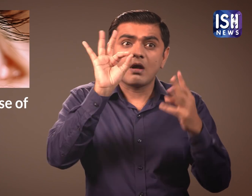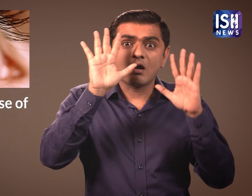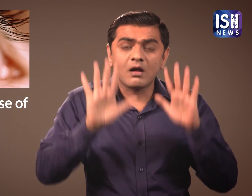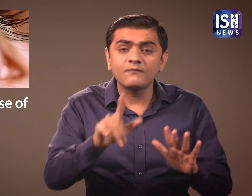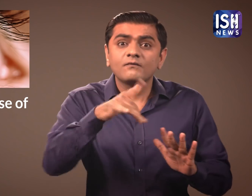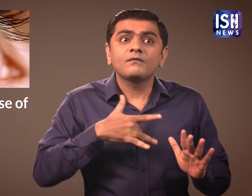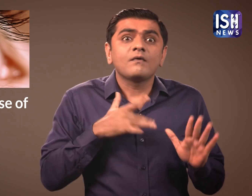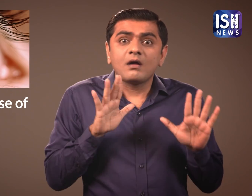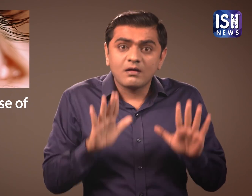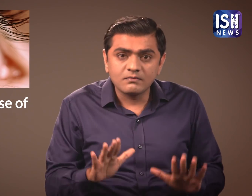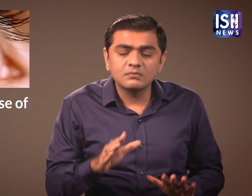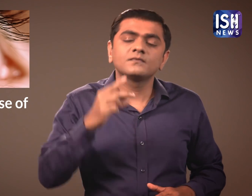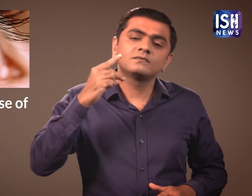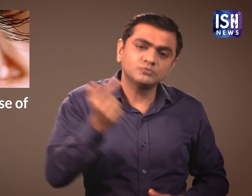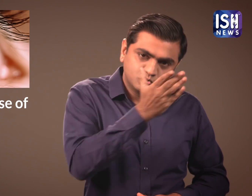systems, rush to your doctor immediately.